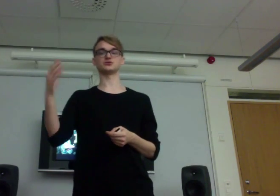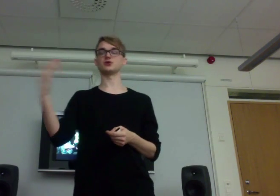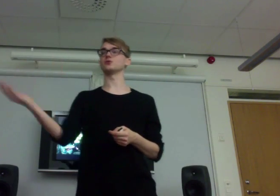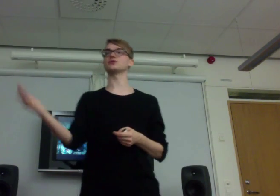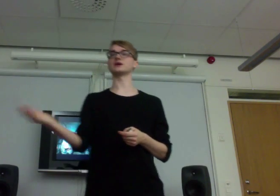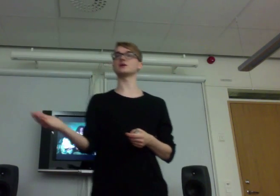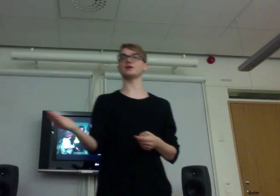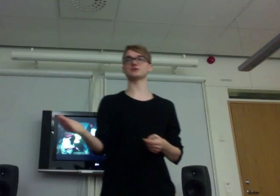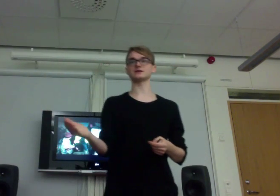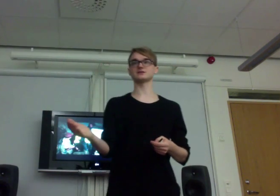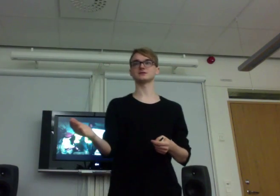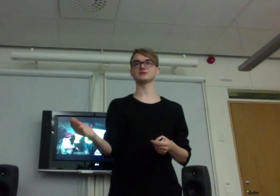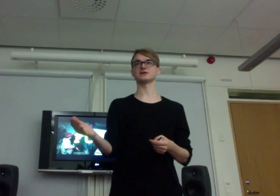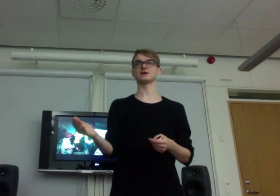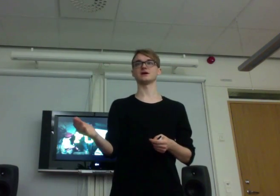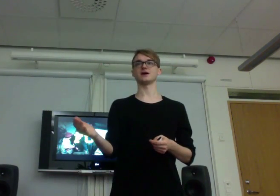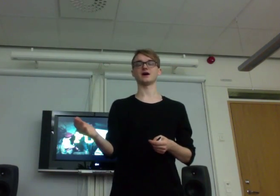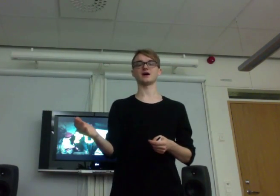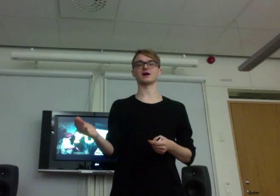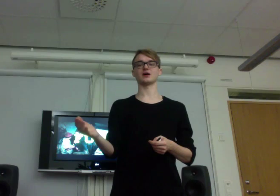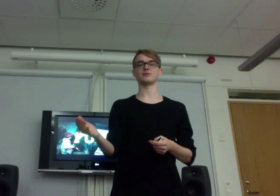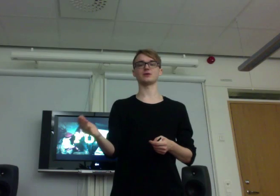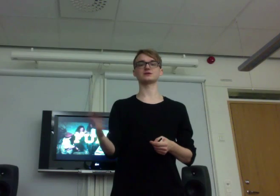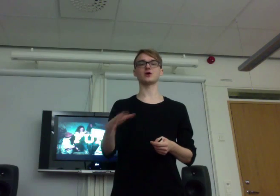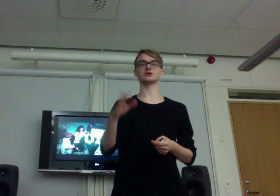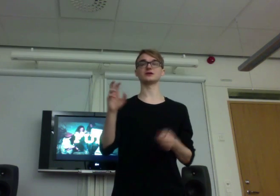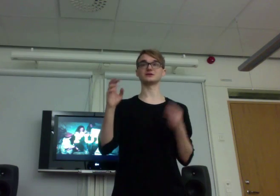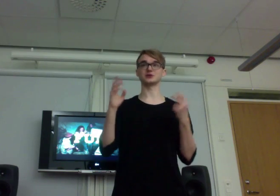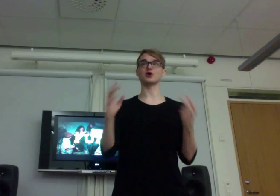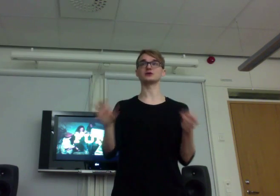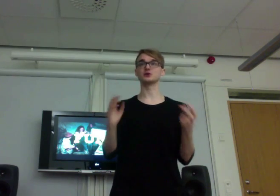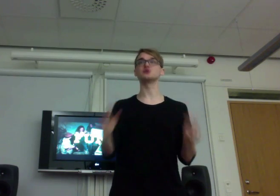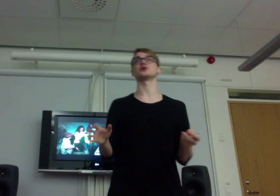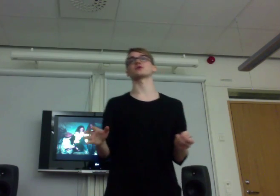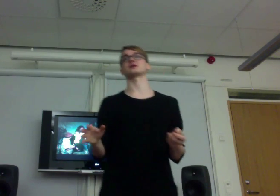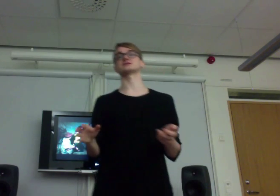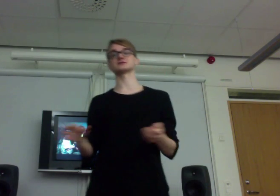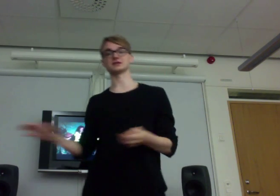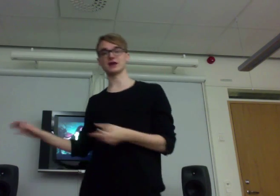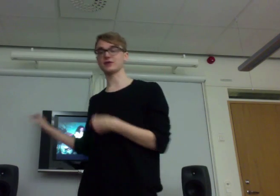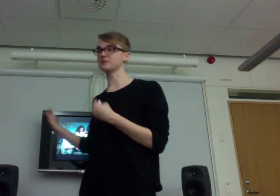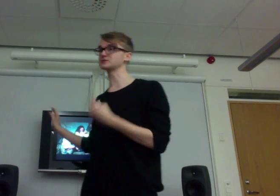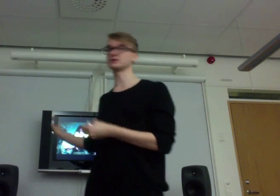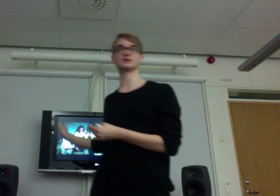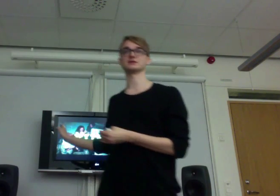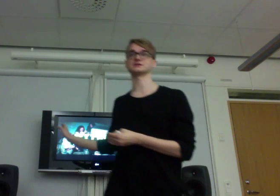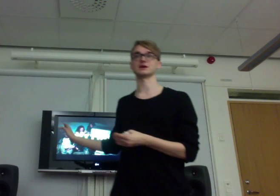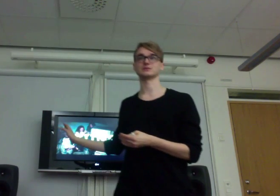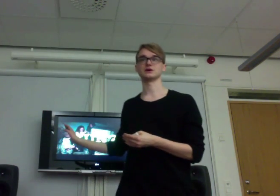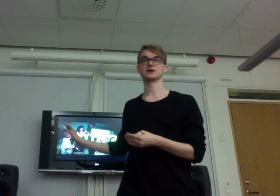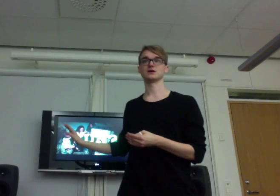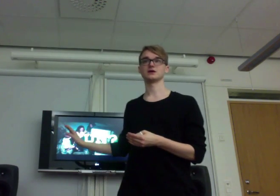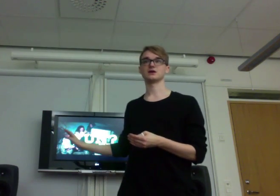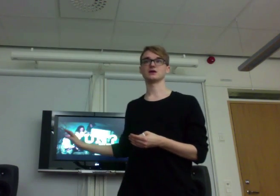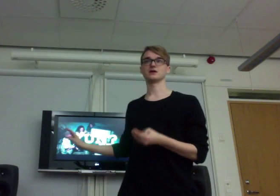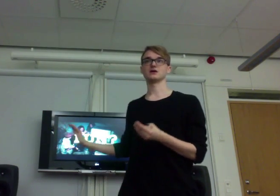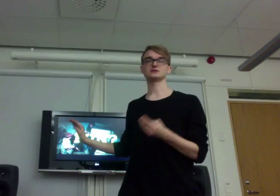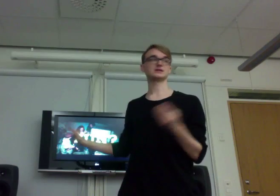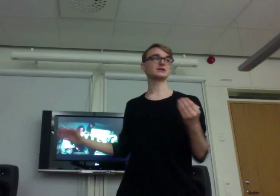don't think about that. But all the, like, all the good organizers, and absolutely in this game. Still there